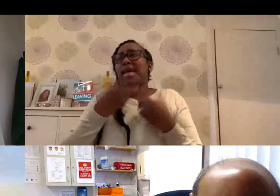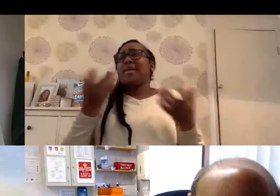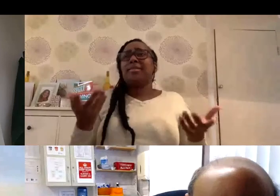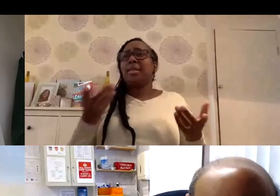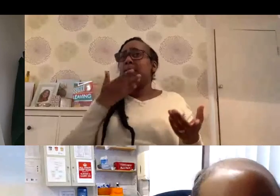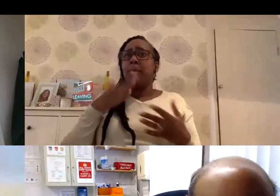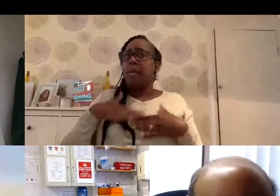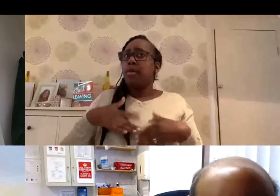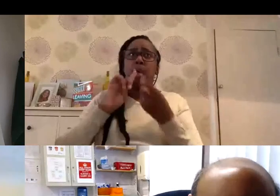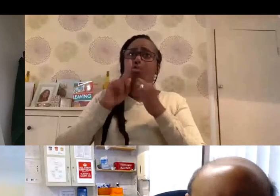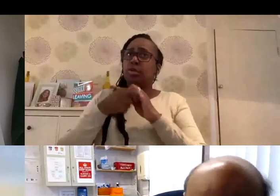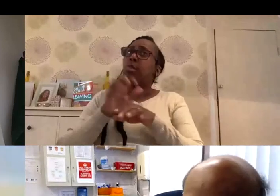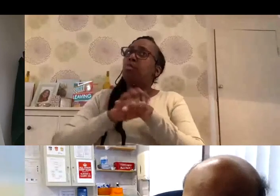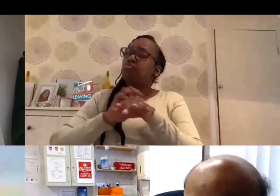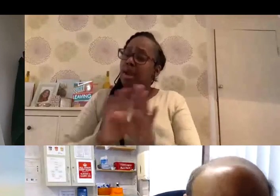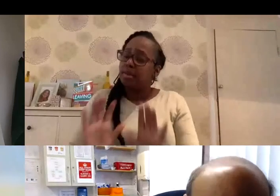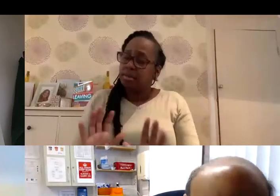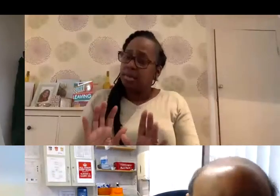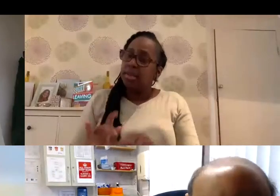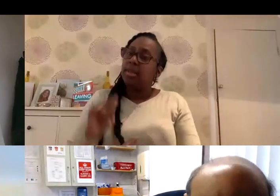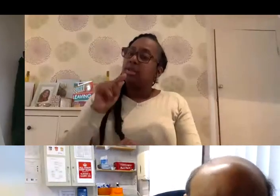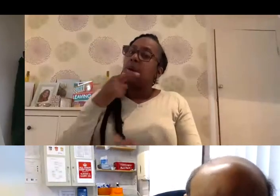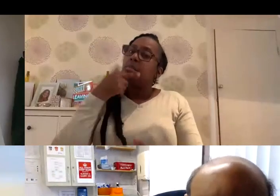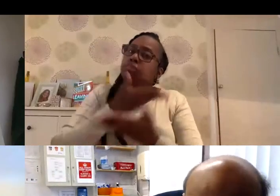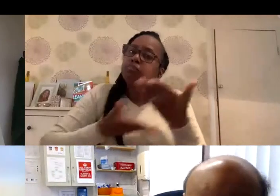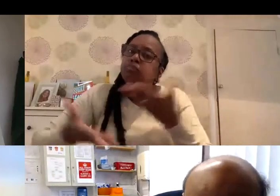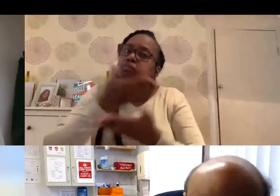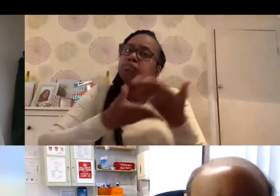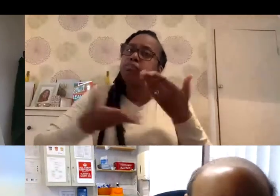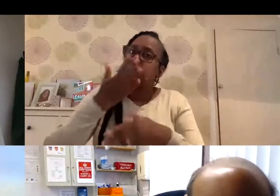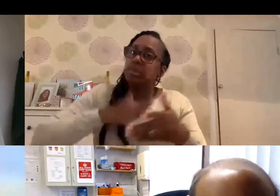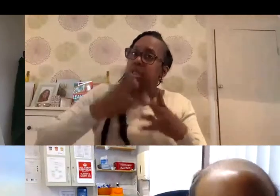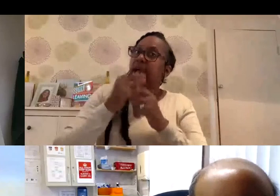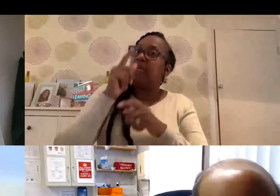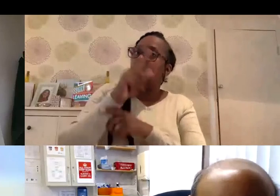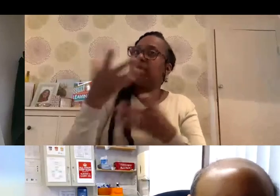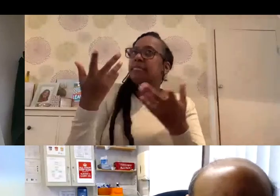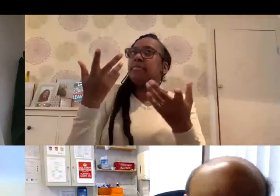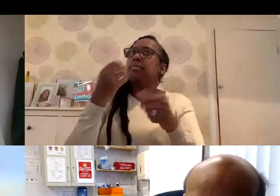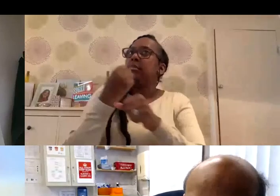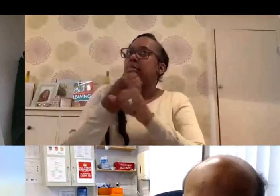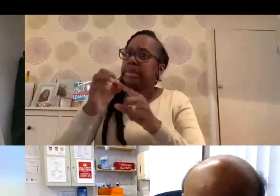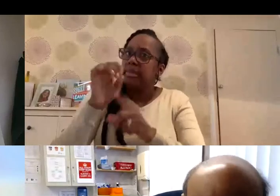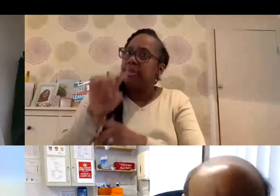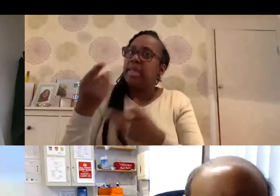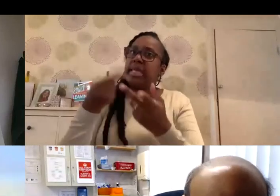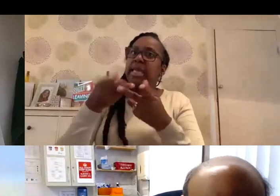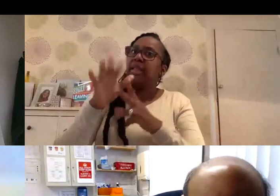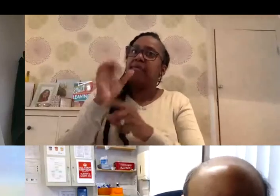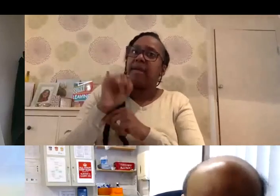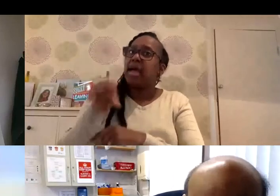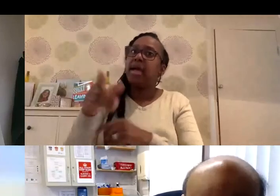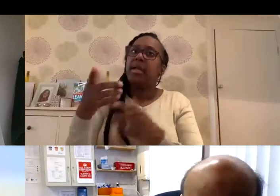because I'm going to react to it. And that's the kind of discussion that, that patients need to have with, you know, with, with their GPs, if they've had a scene, a